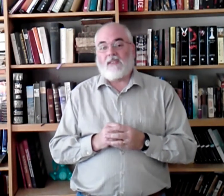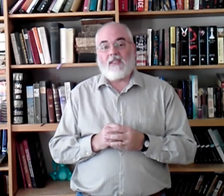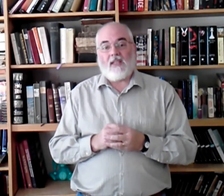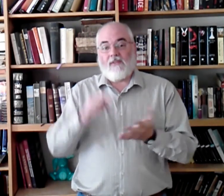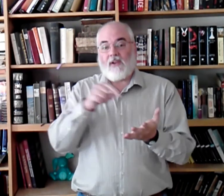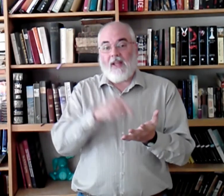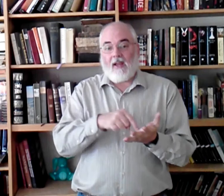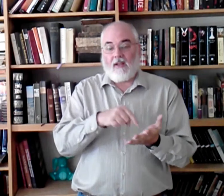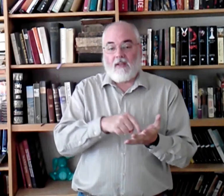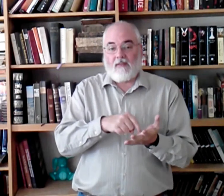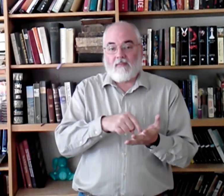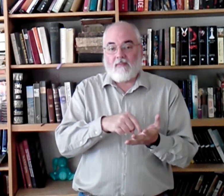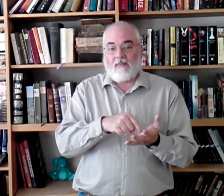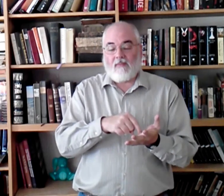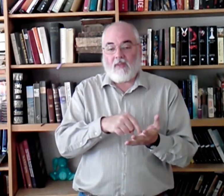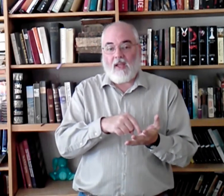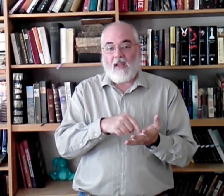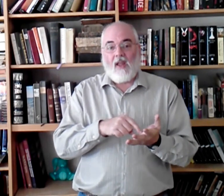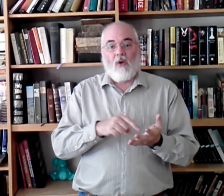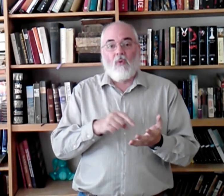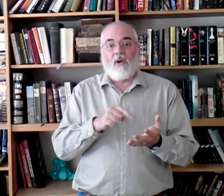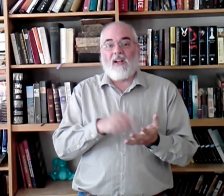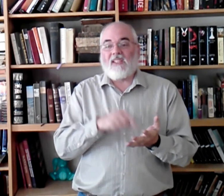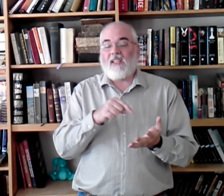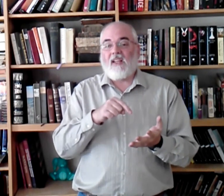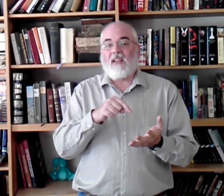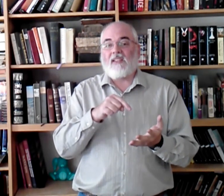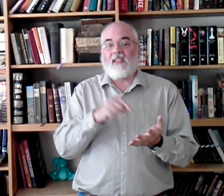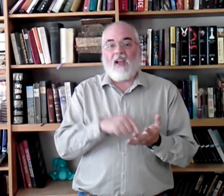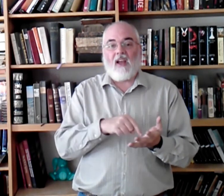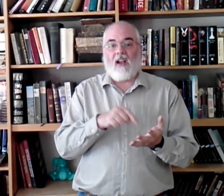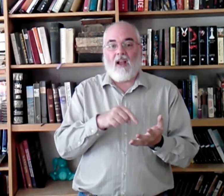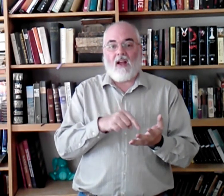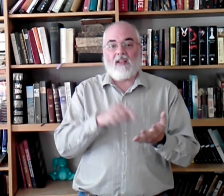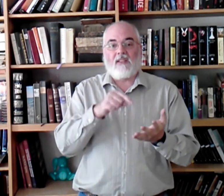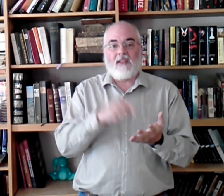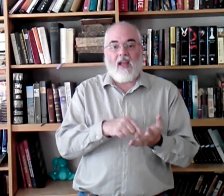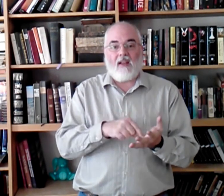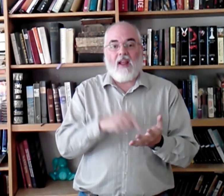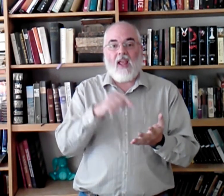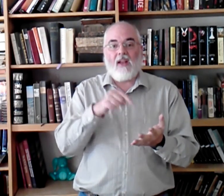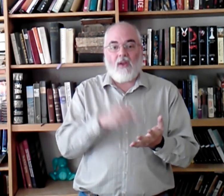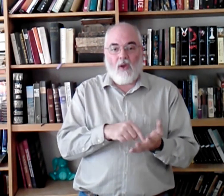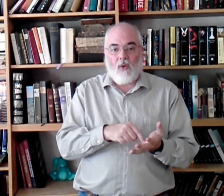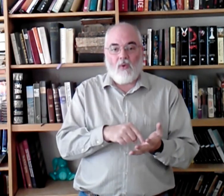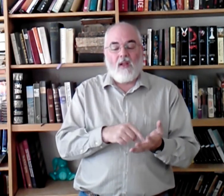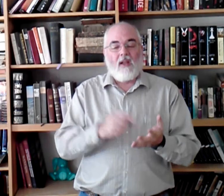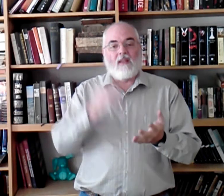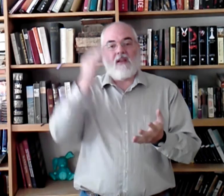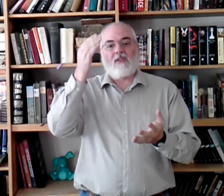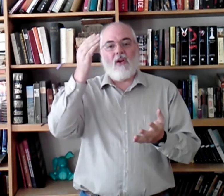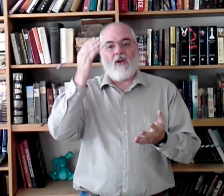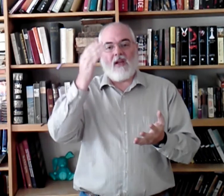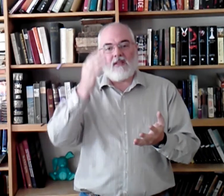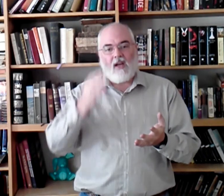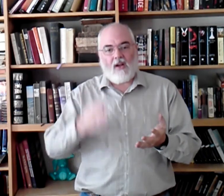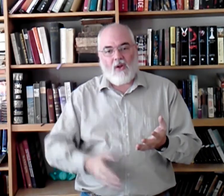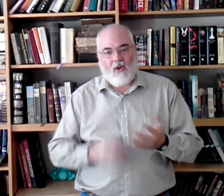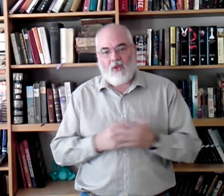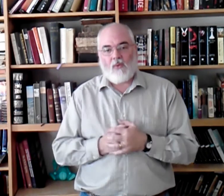is the sign for debt. Okay? We're going to see this sign a lot. It's debt and owe. This song has got it all the